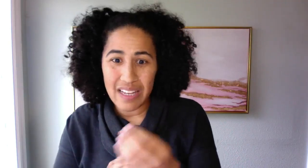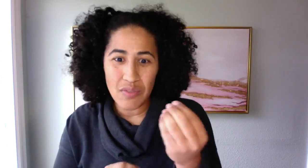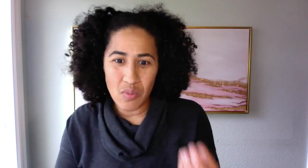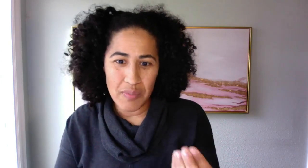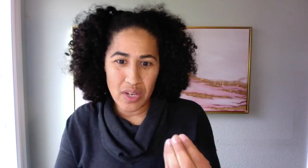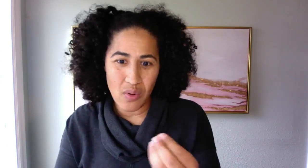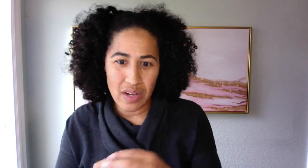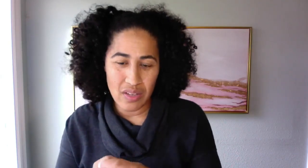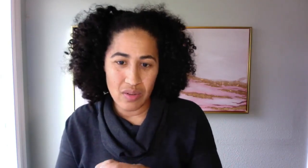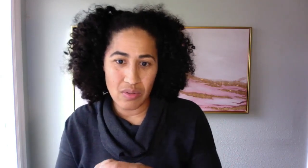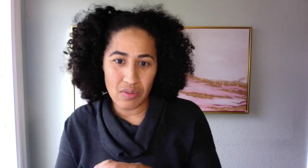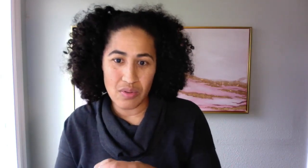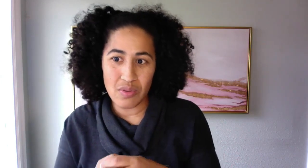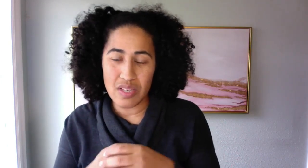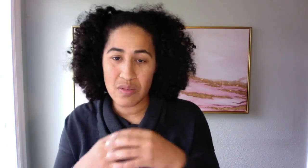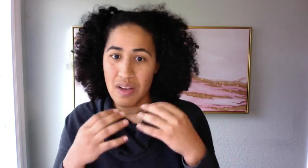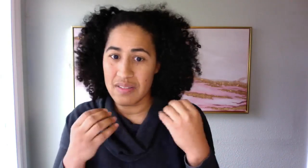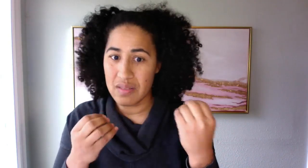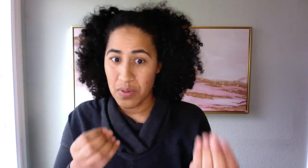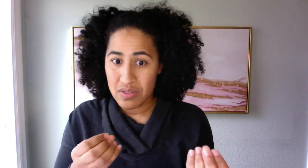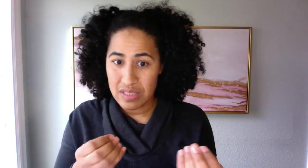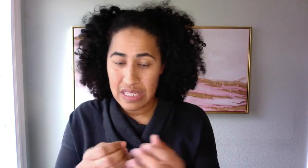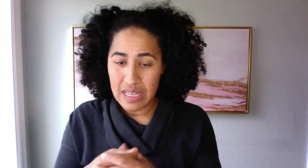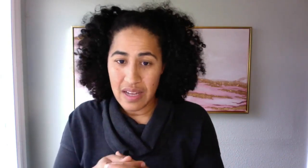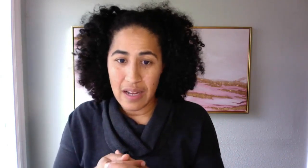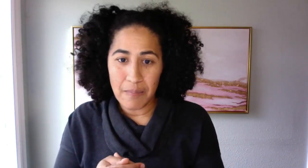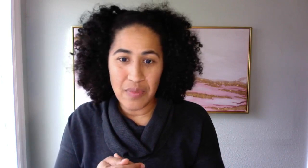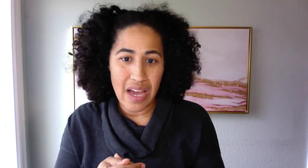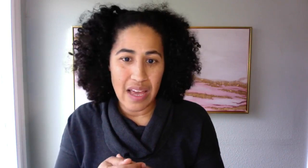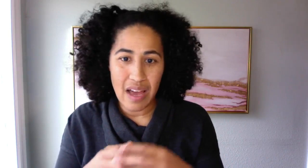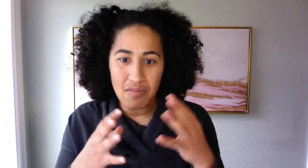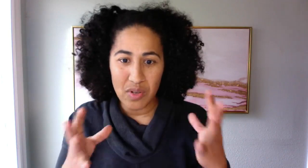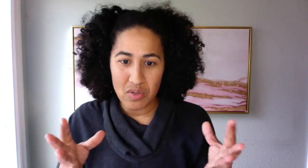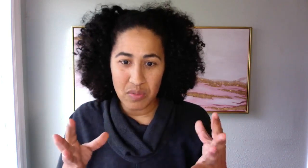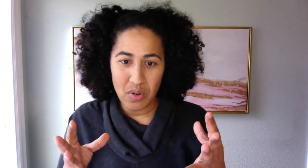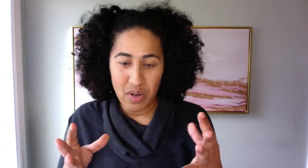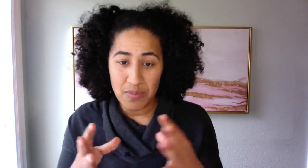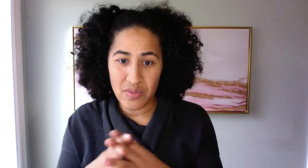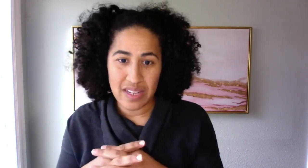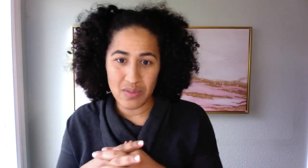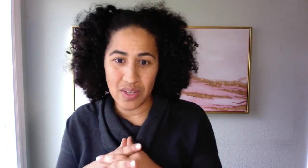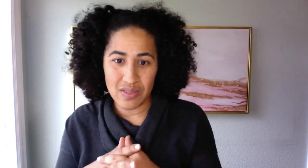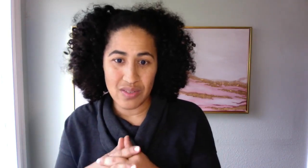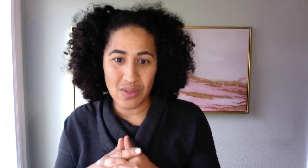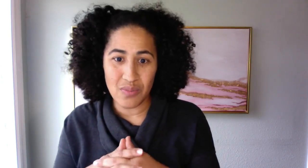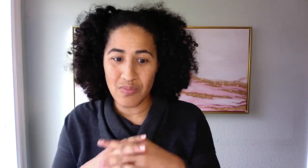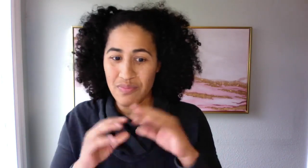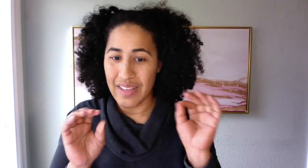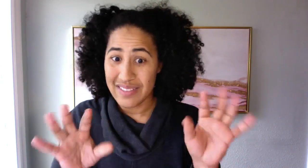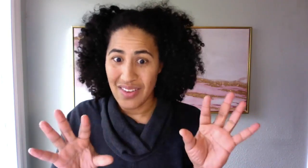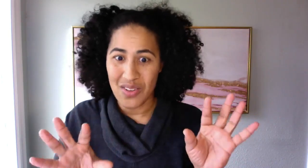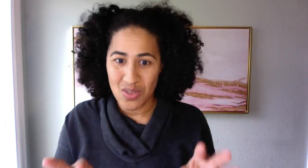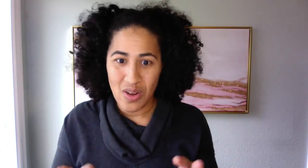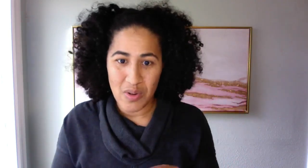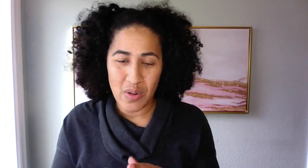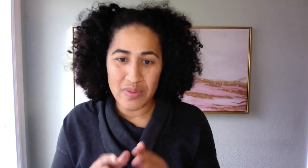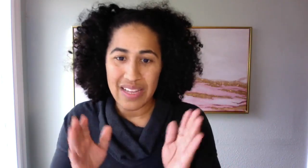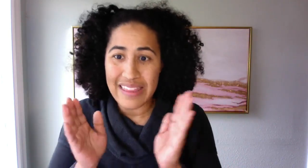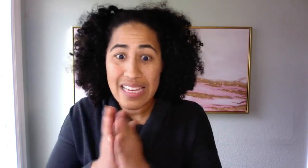if you want me to walk you through this process personally, um, I have coaching programs for that as well. So that's also on my website. Thank you